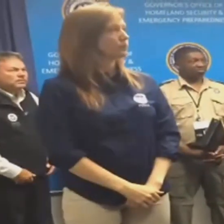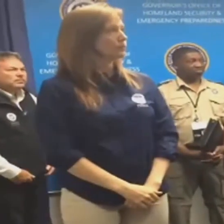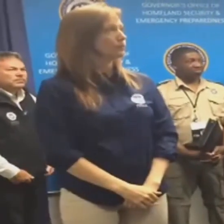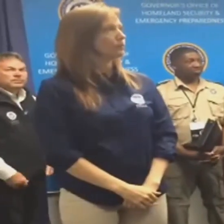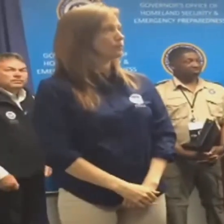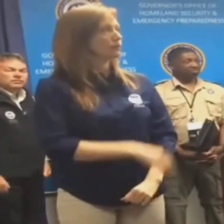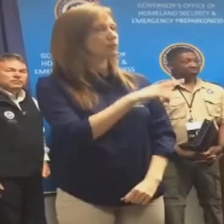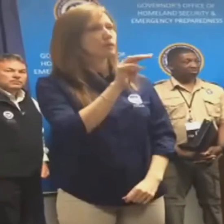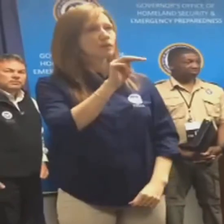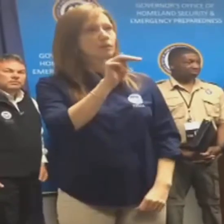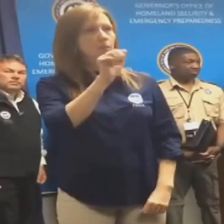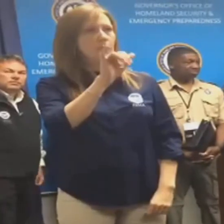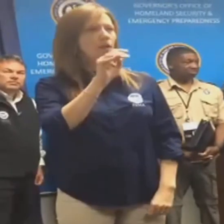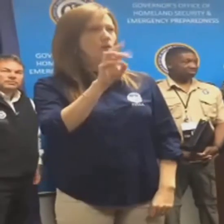fashion.